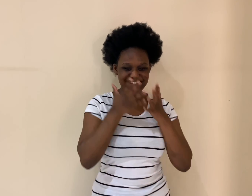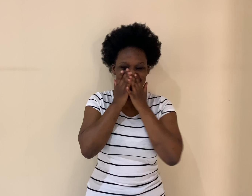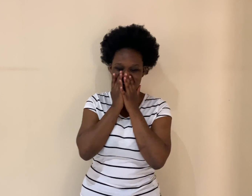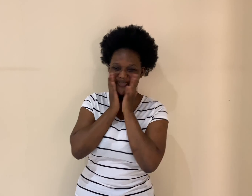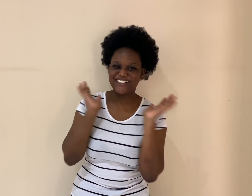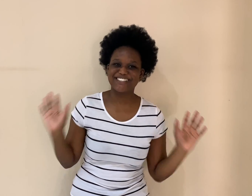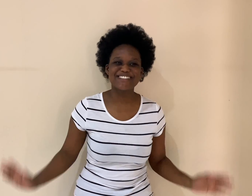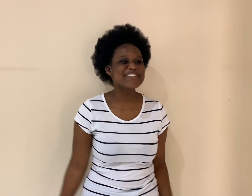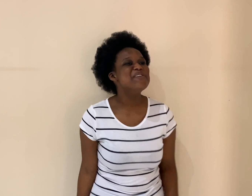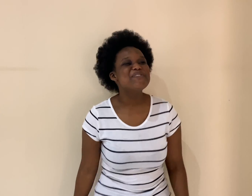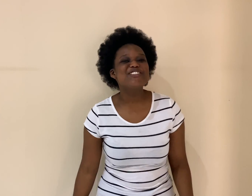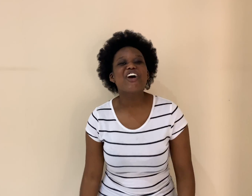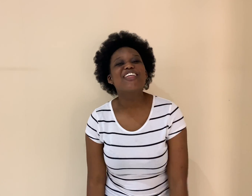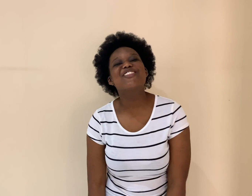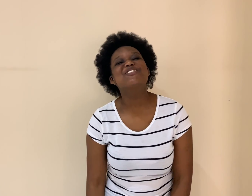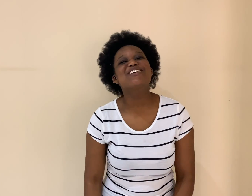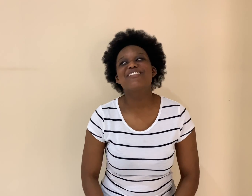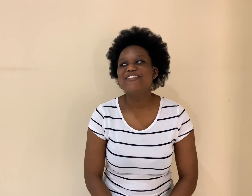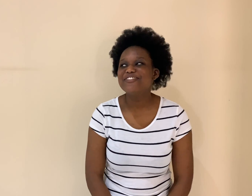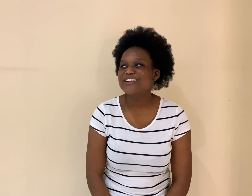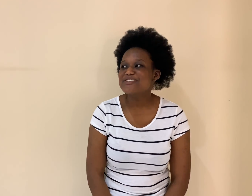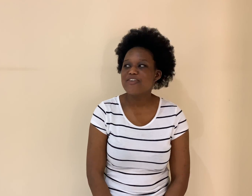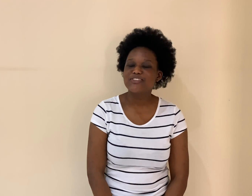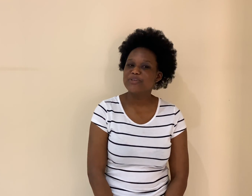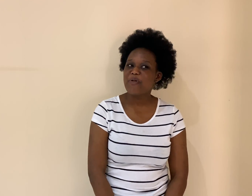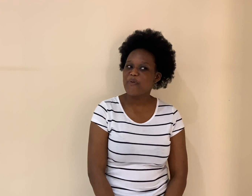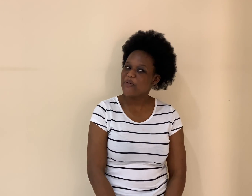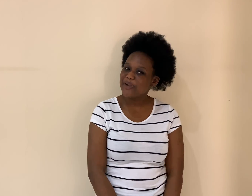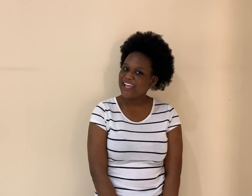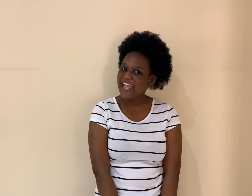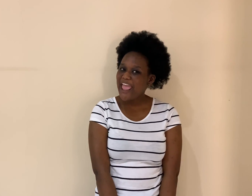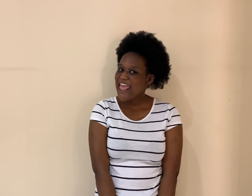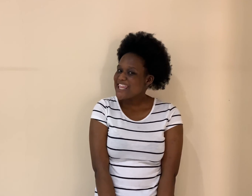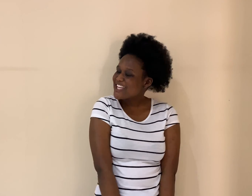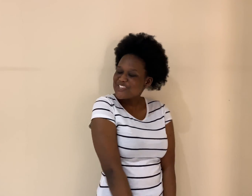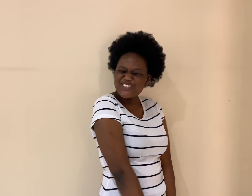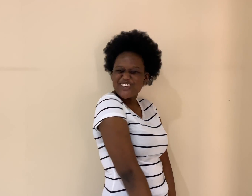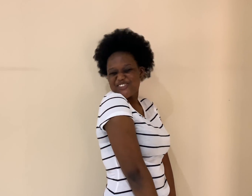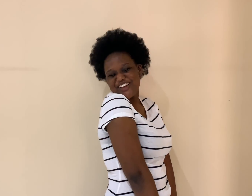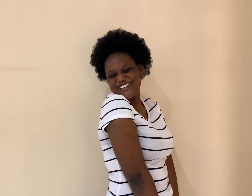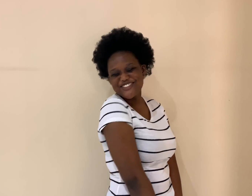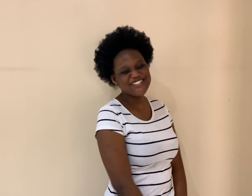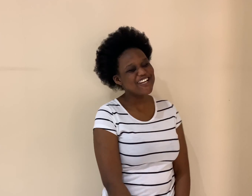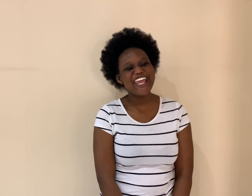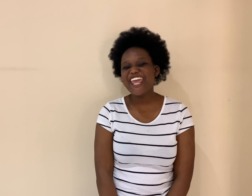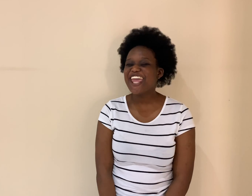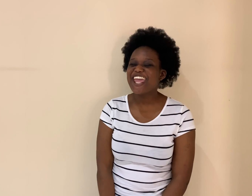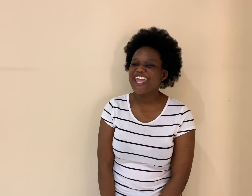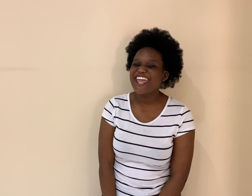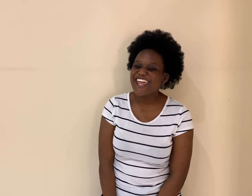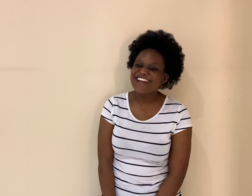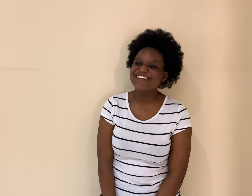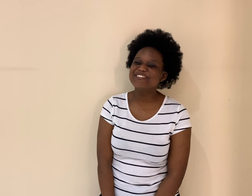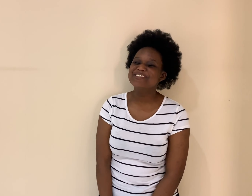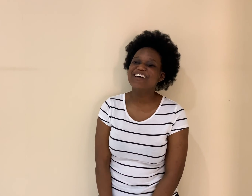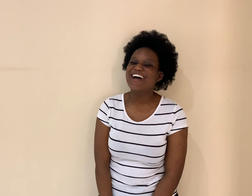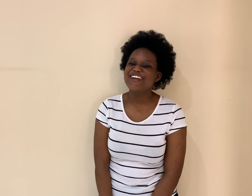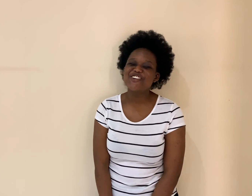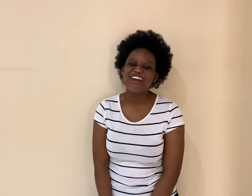but yeah those are the effects of global warming thank you so much for tuning in i tried